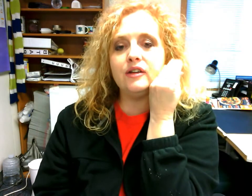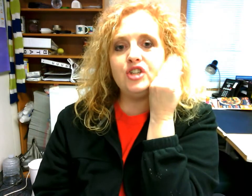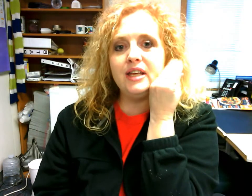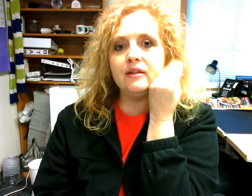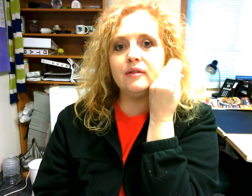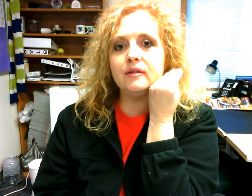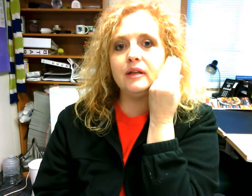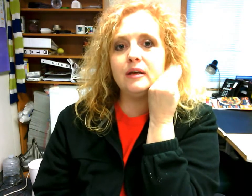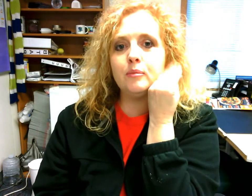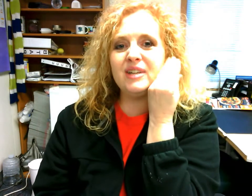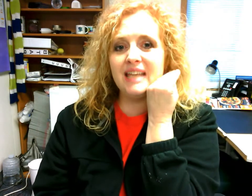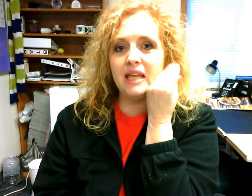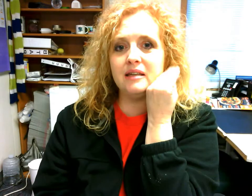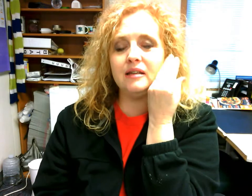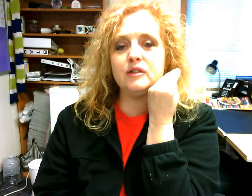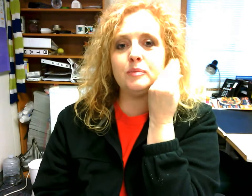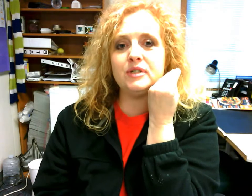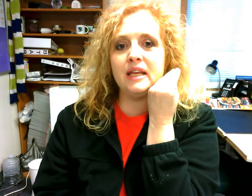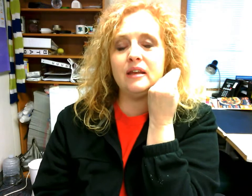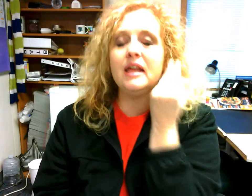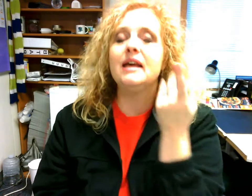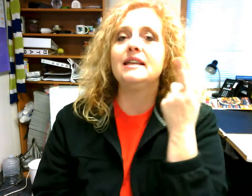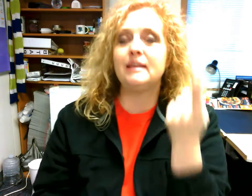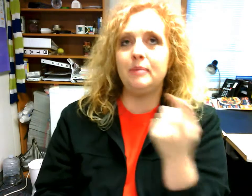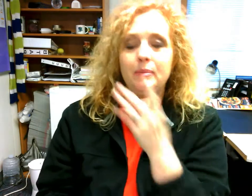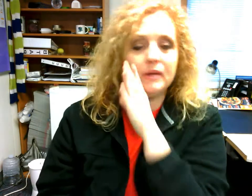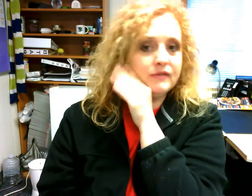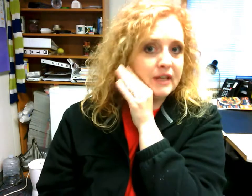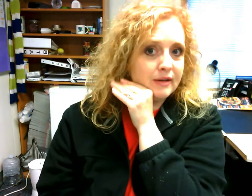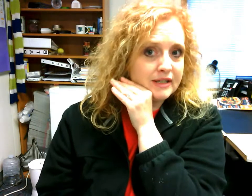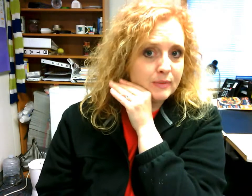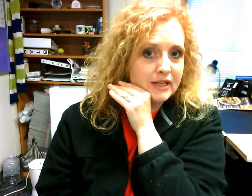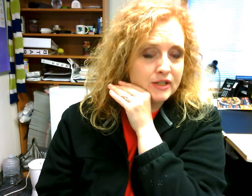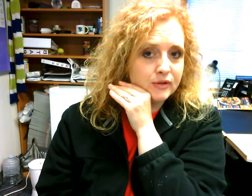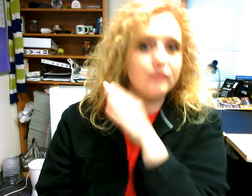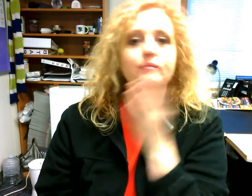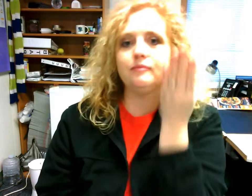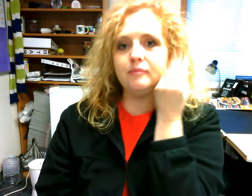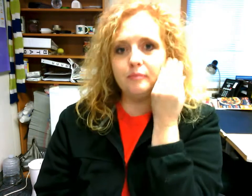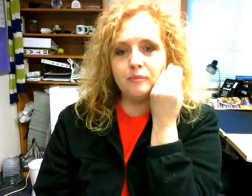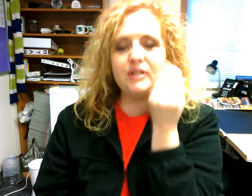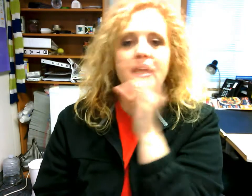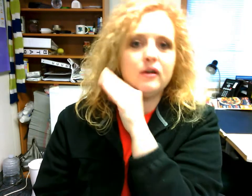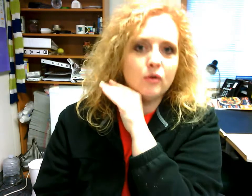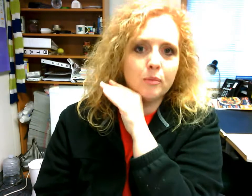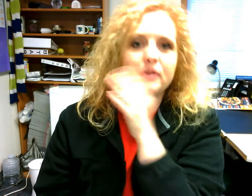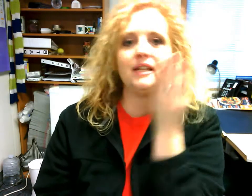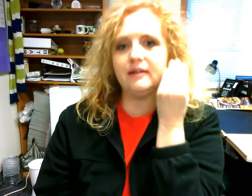cheek pretend pretend some people have done this way too pretend or pretend